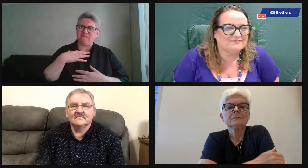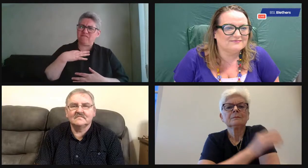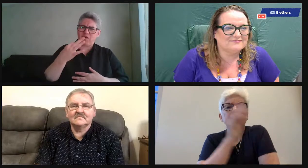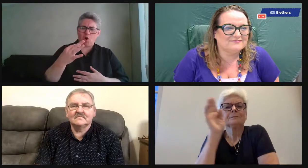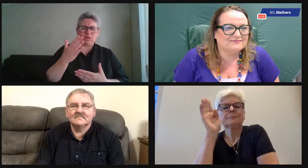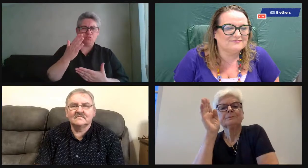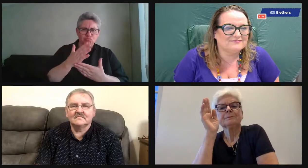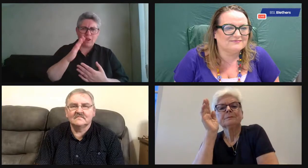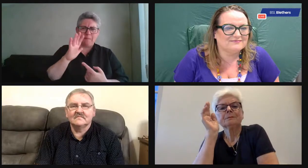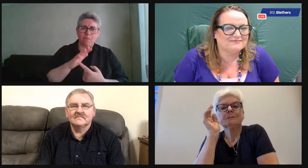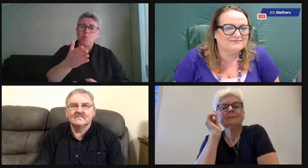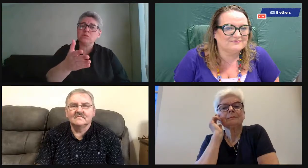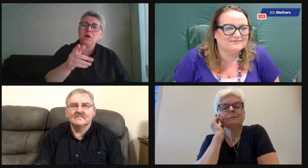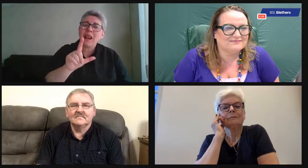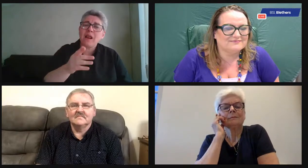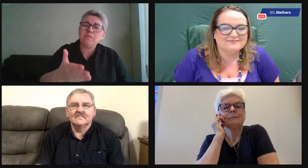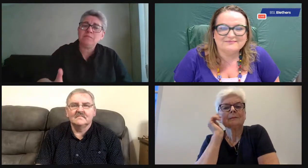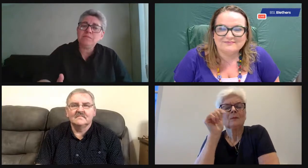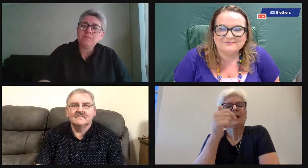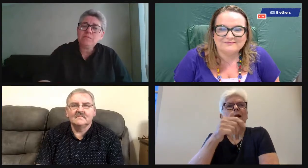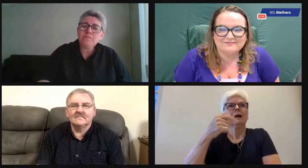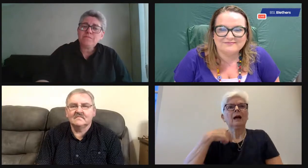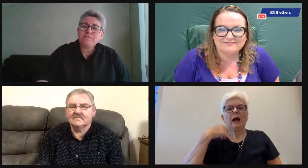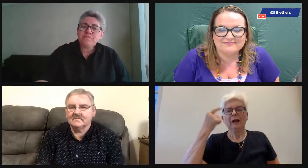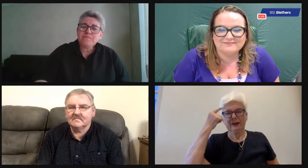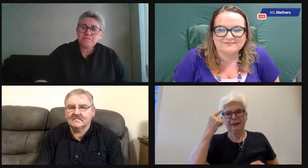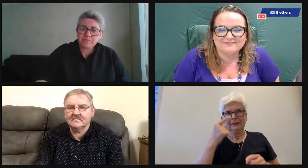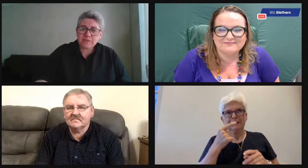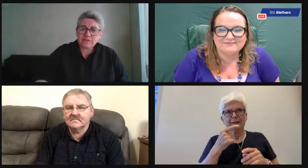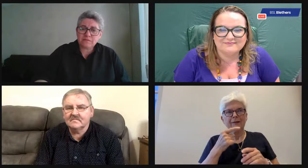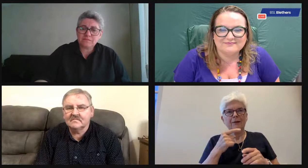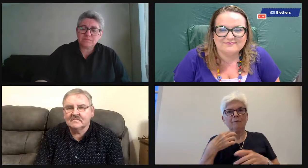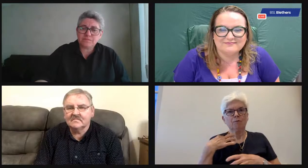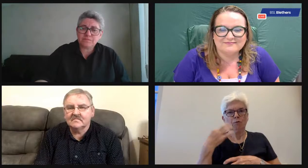could you tell me why do you think volunteering is important to you, Lillian?